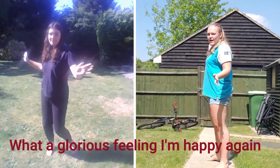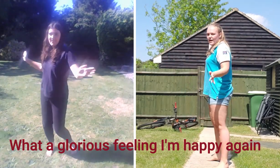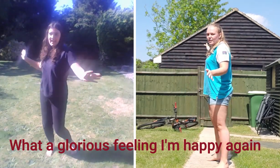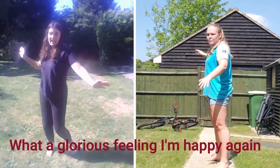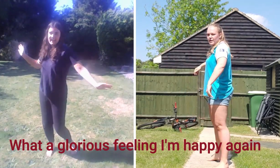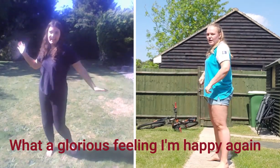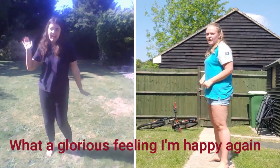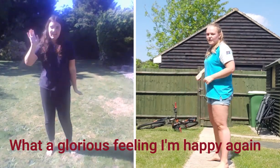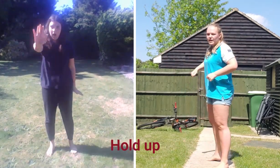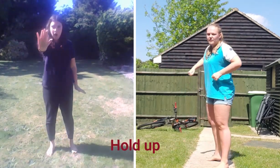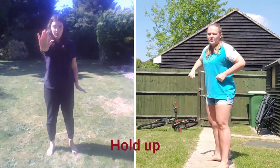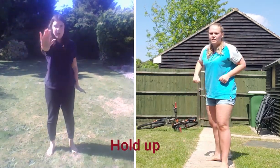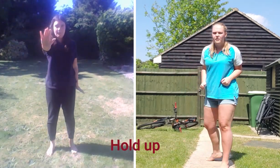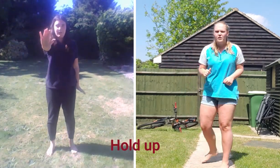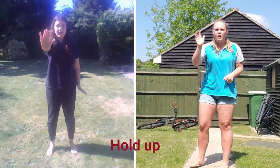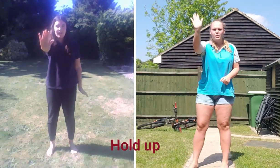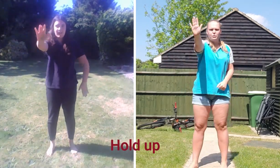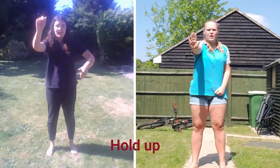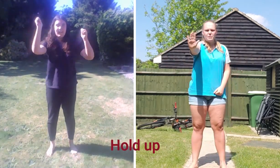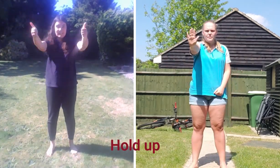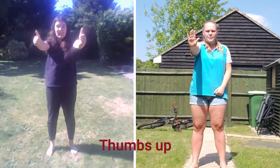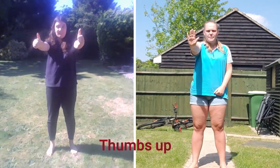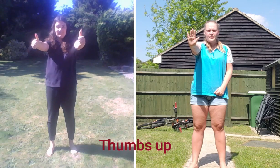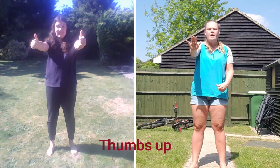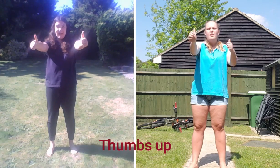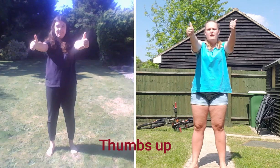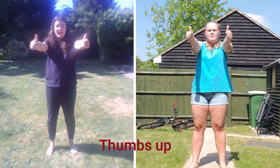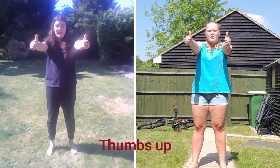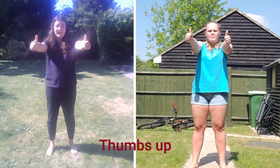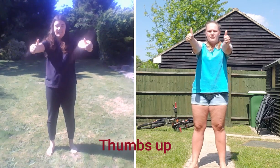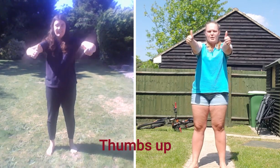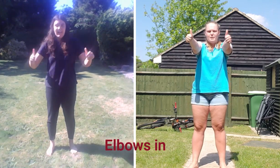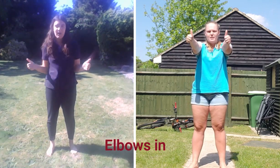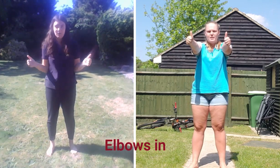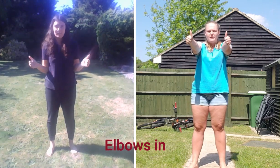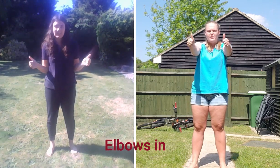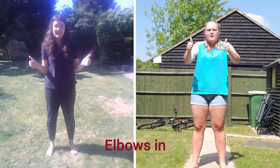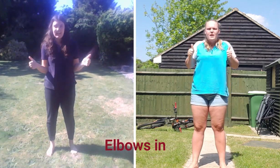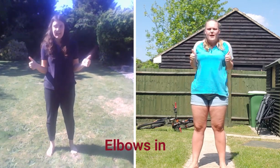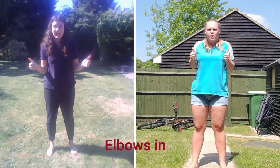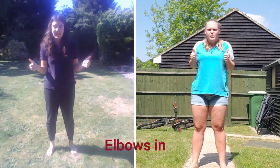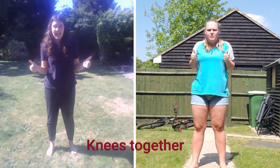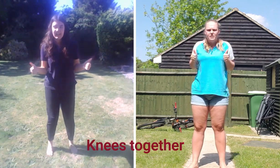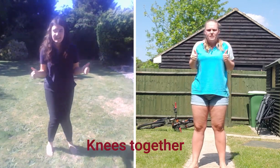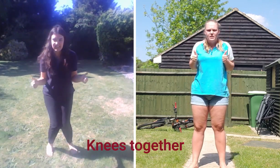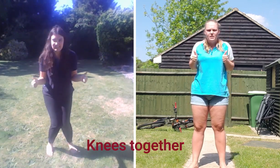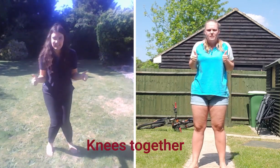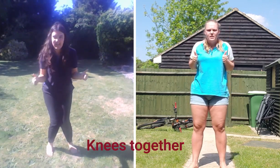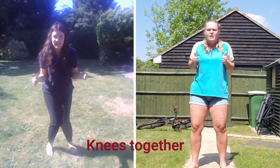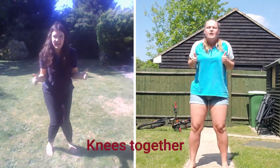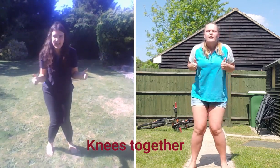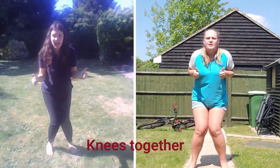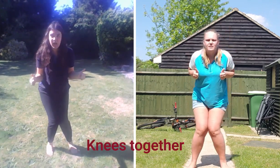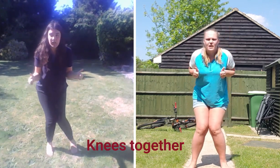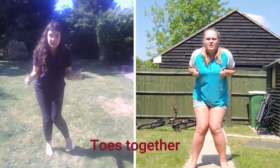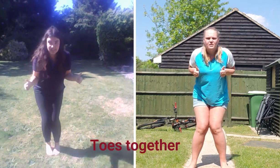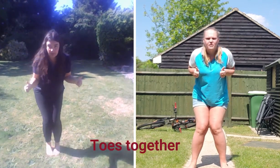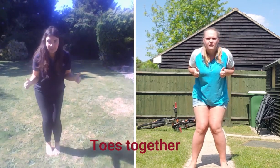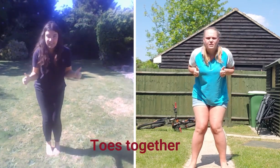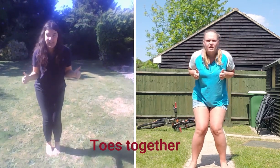happy again. Then hold up. Thumbs up. Elbows in. Knees together.